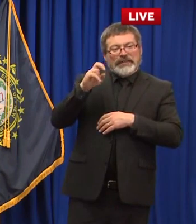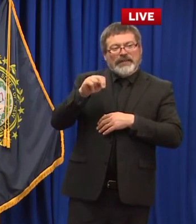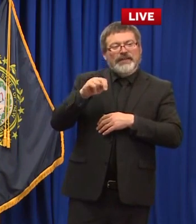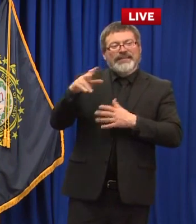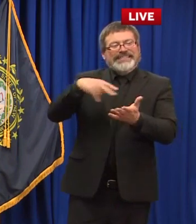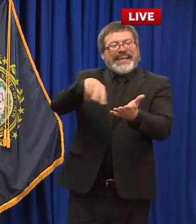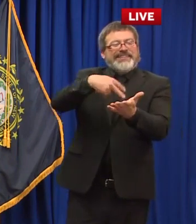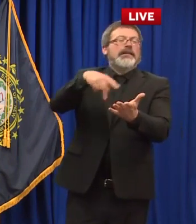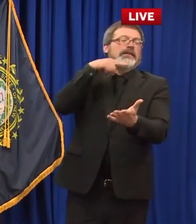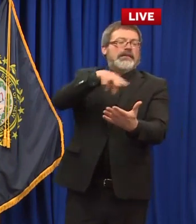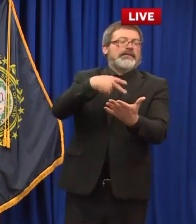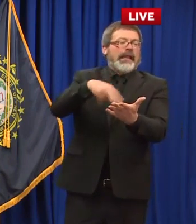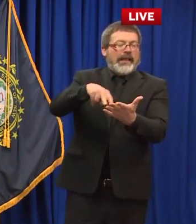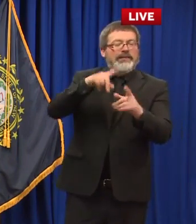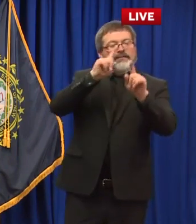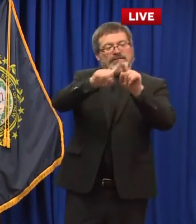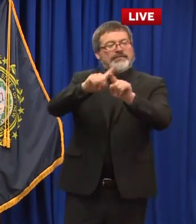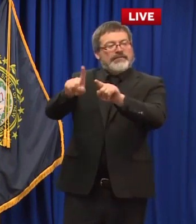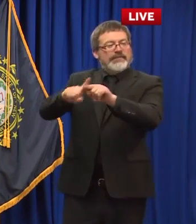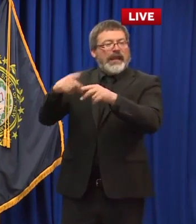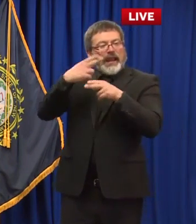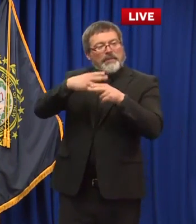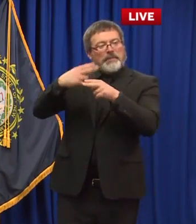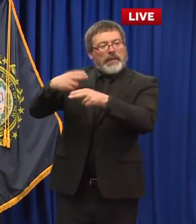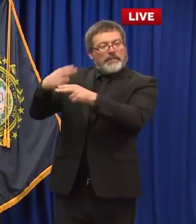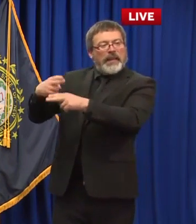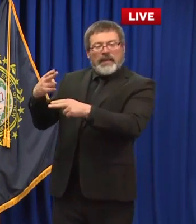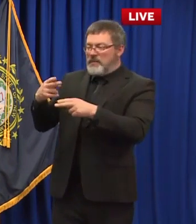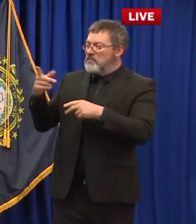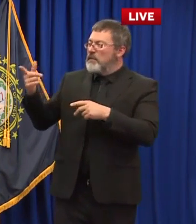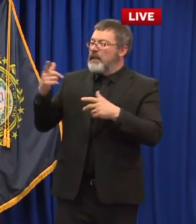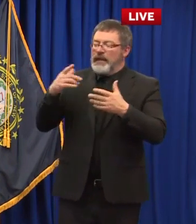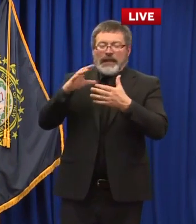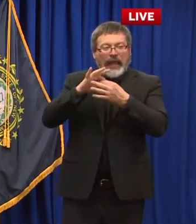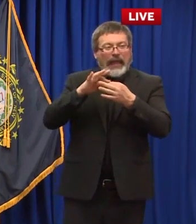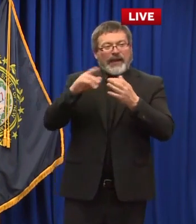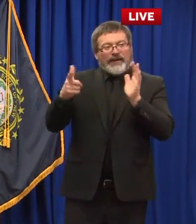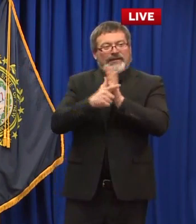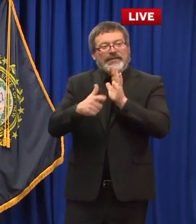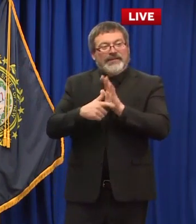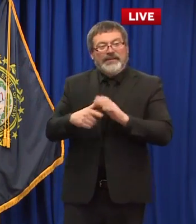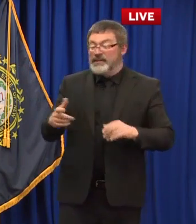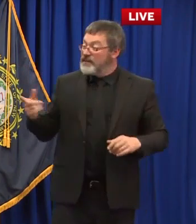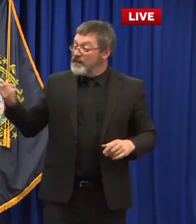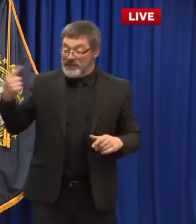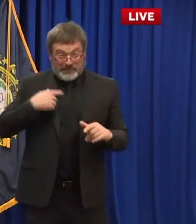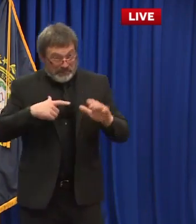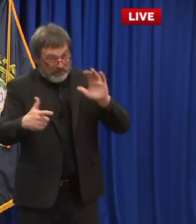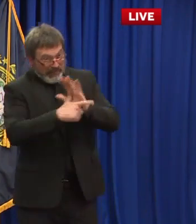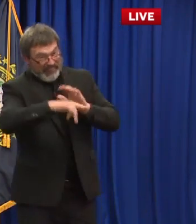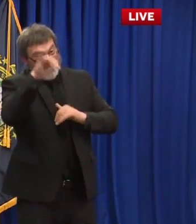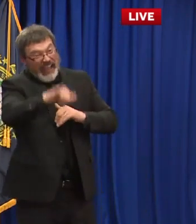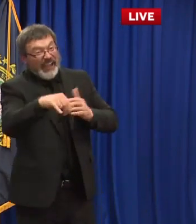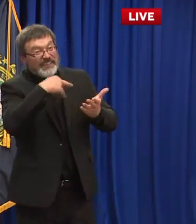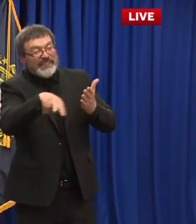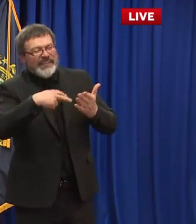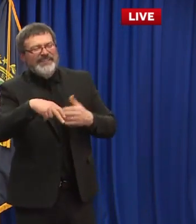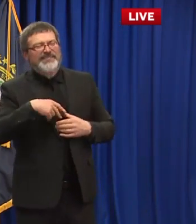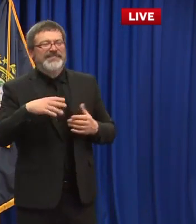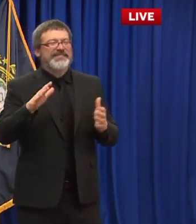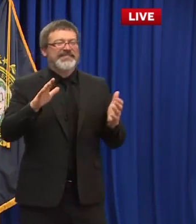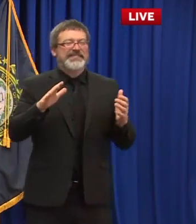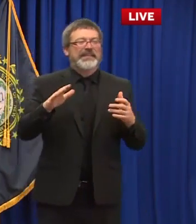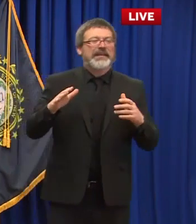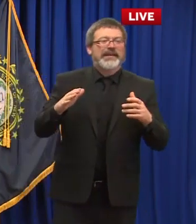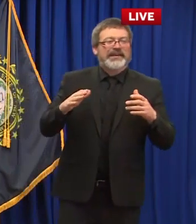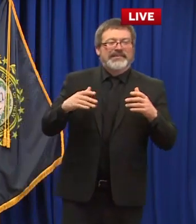COVID emergency and ban it from all areas as well i can't do it i cannot oh they want me to ban the hokey pokey oh well sure let's ban the hokey pokey too yeah i